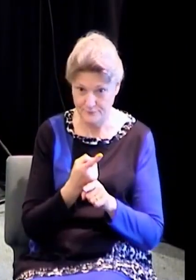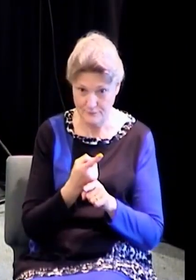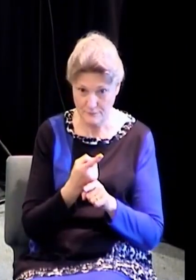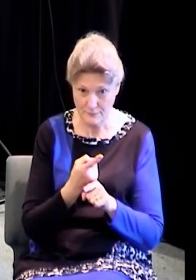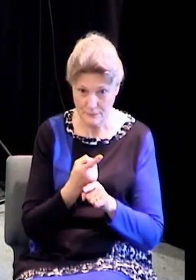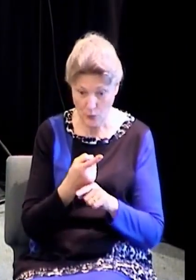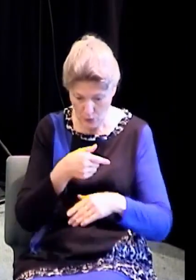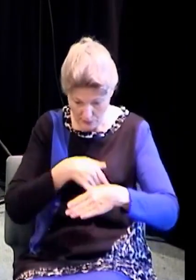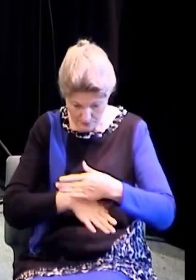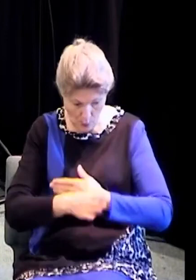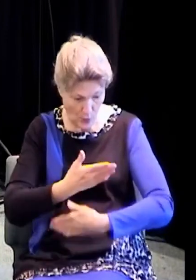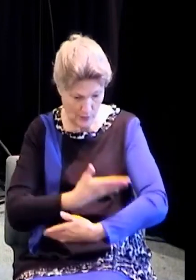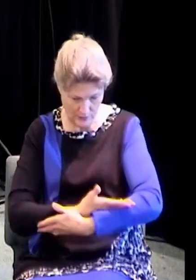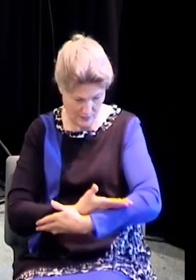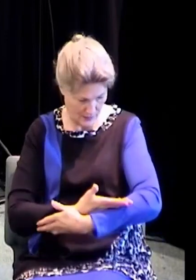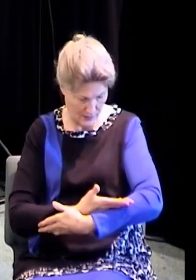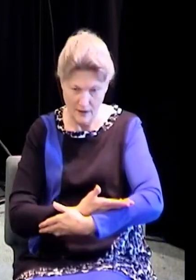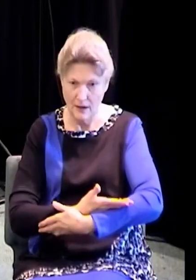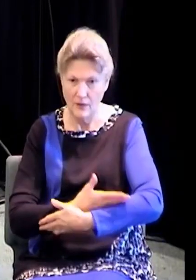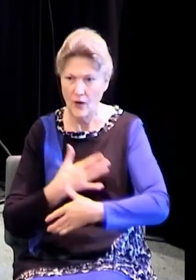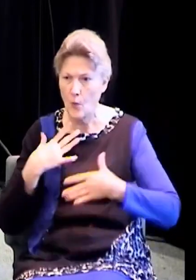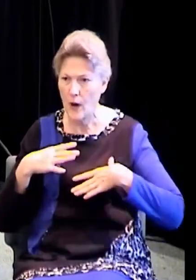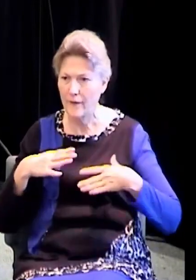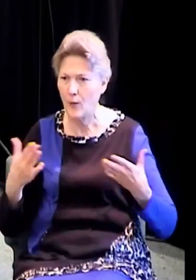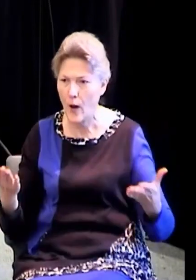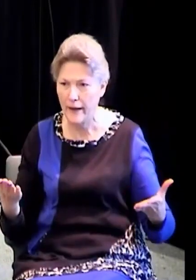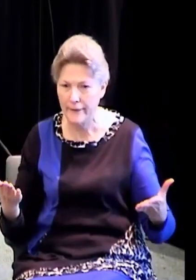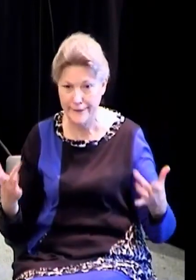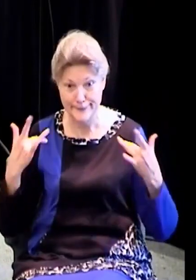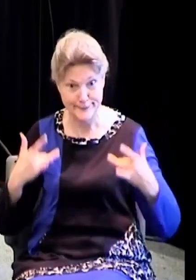When they're born, they're wearing something different than they wear shortly after.